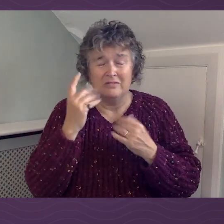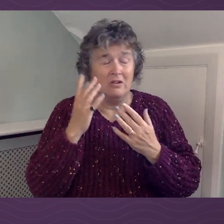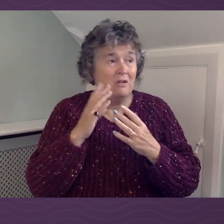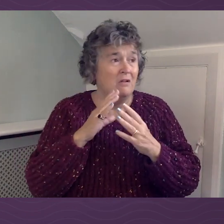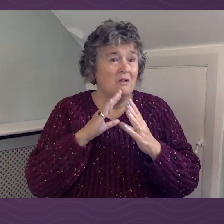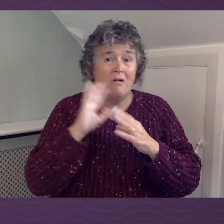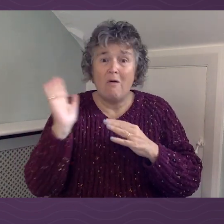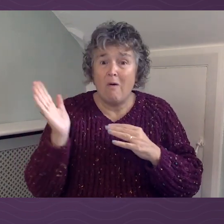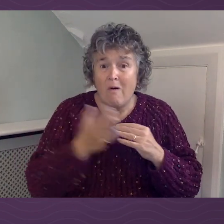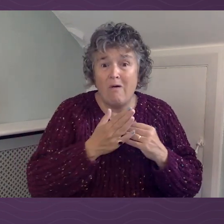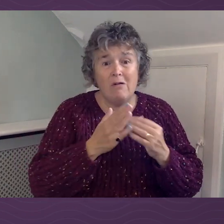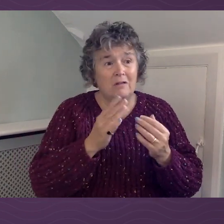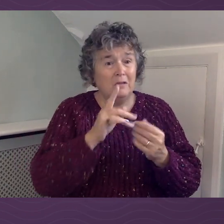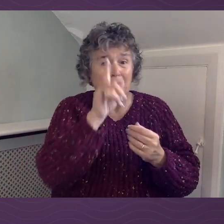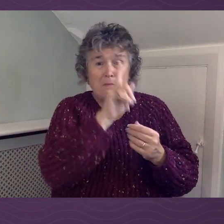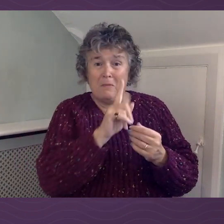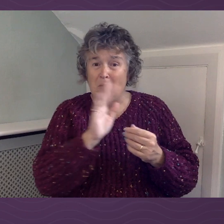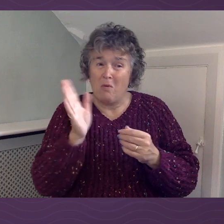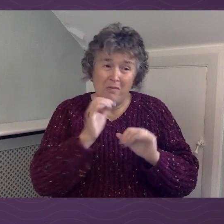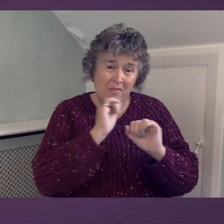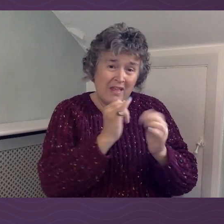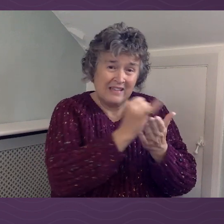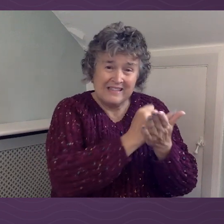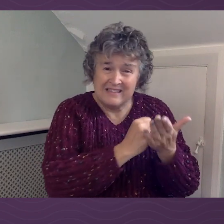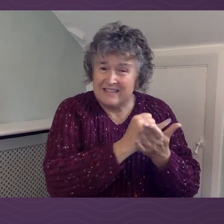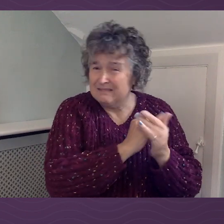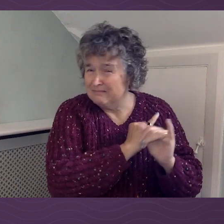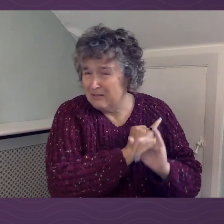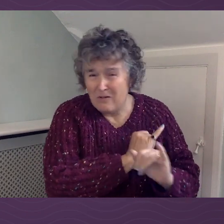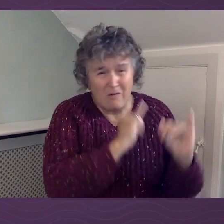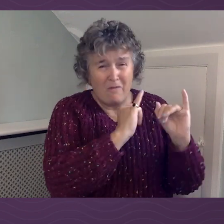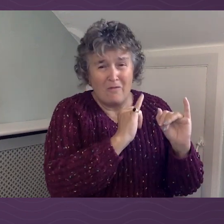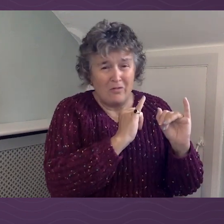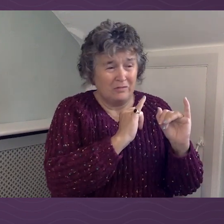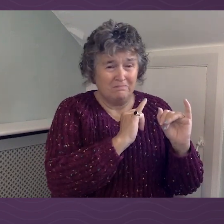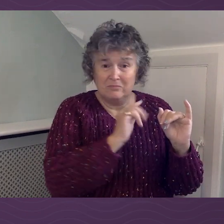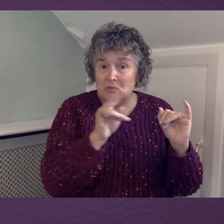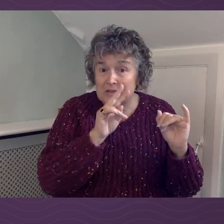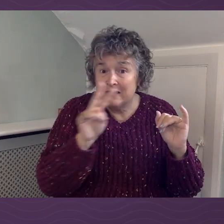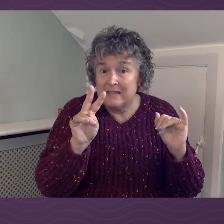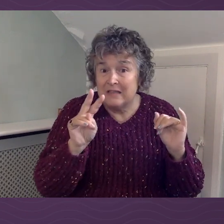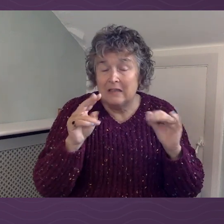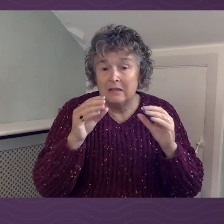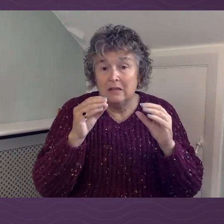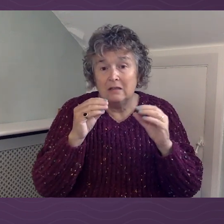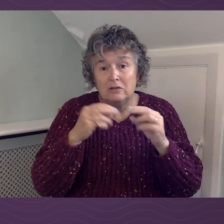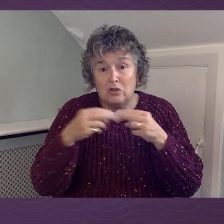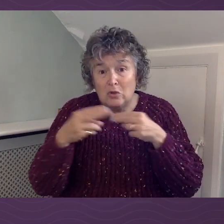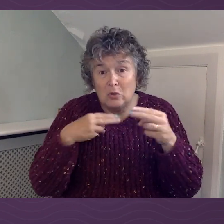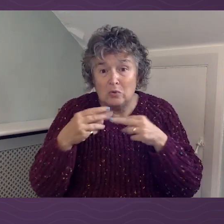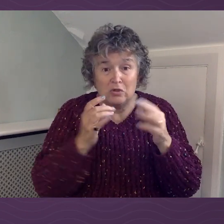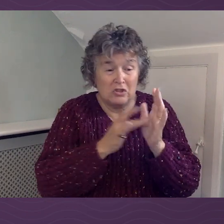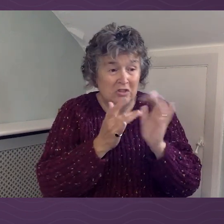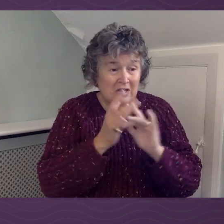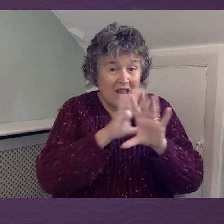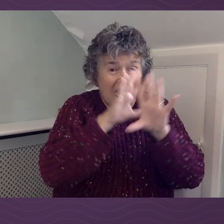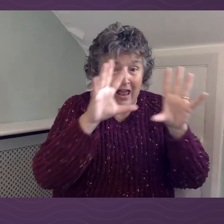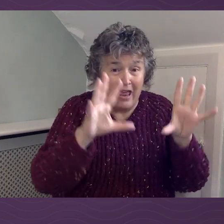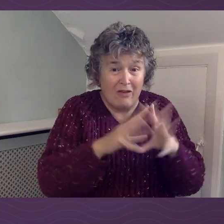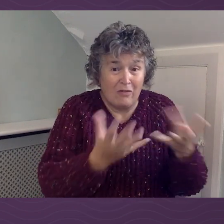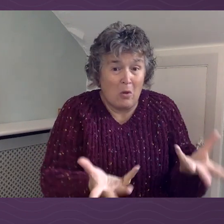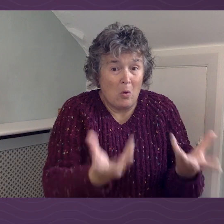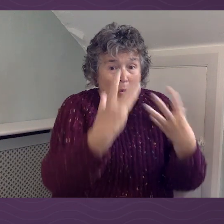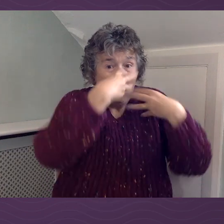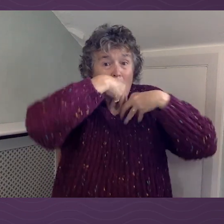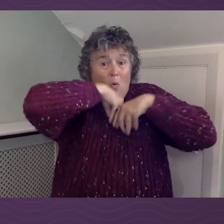things that people do in this world. You think of the terrible things that you see on the news. And Jesus took all of that into